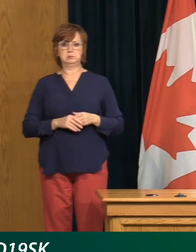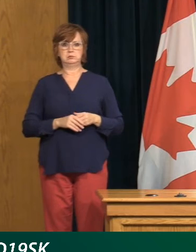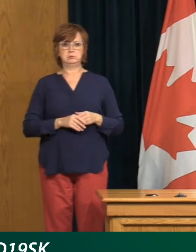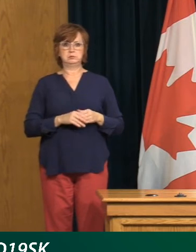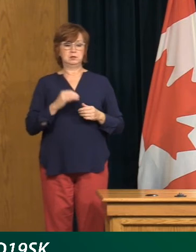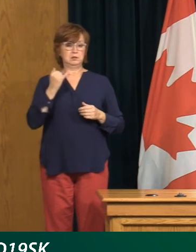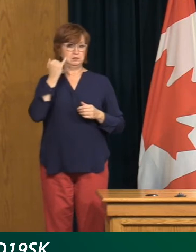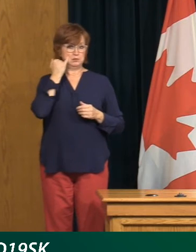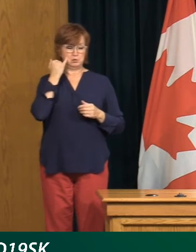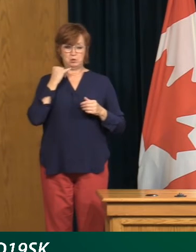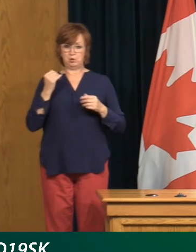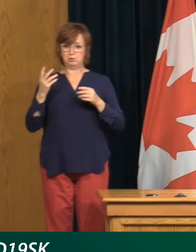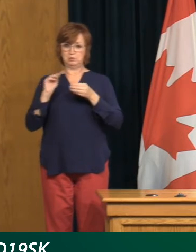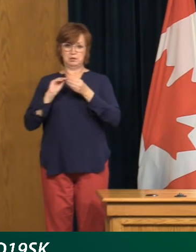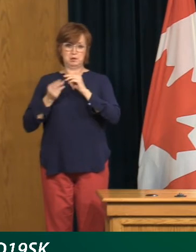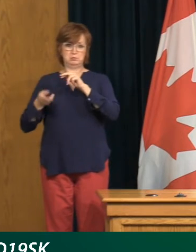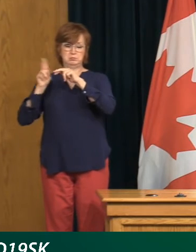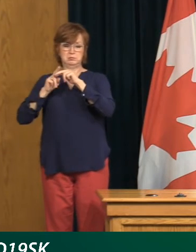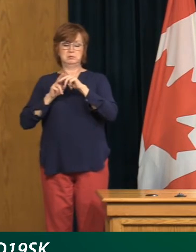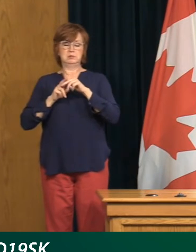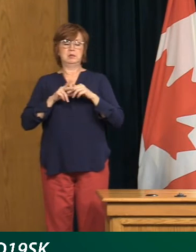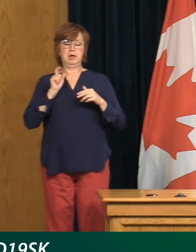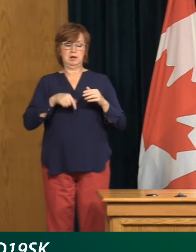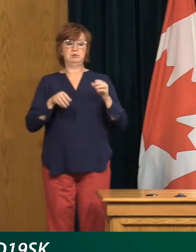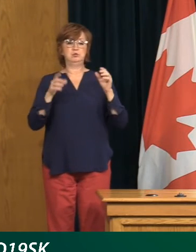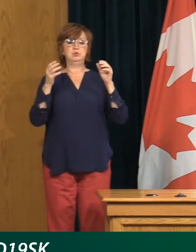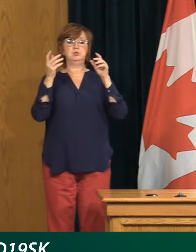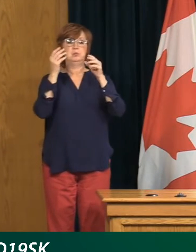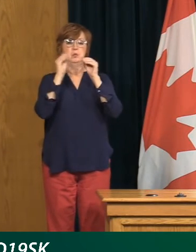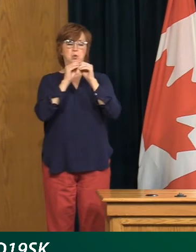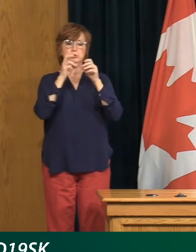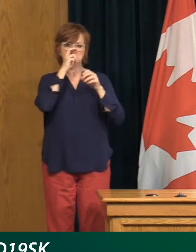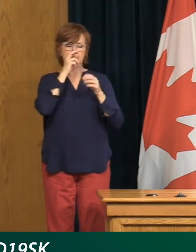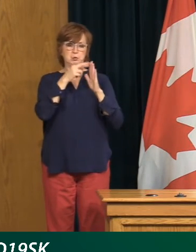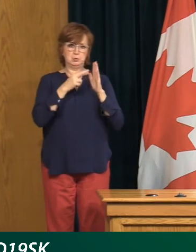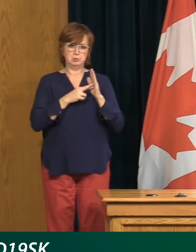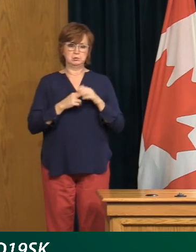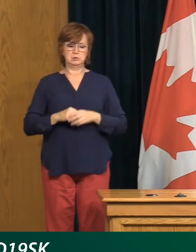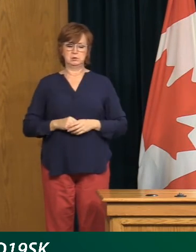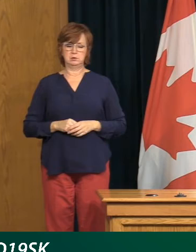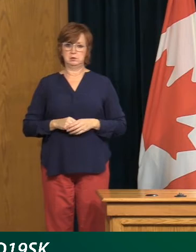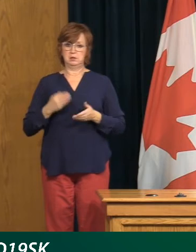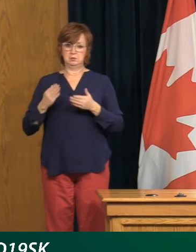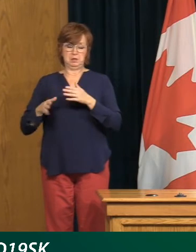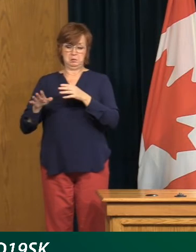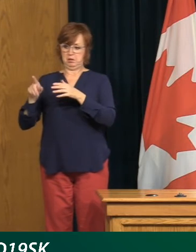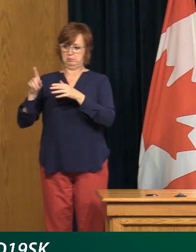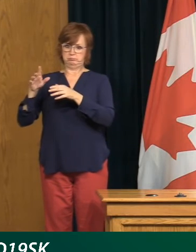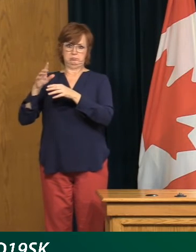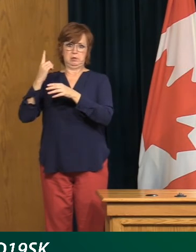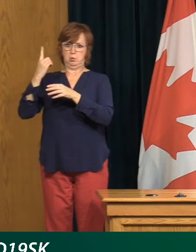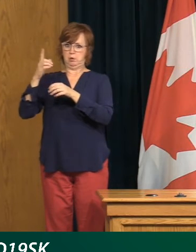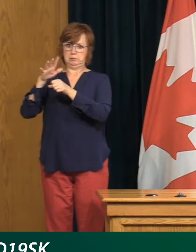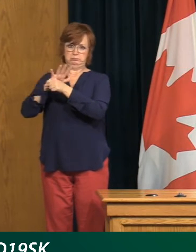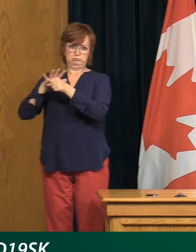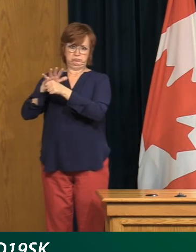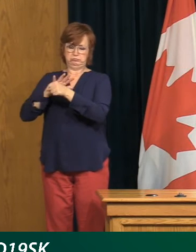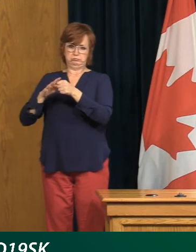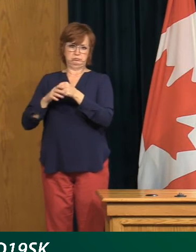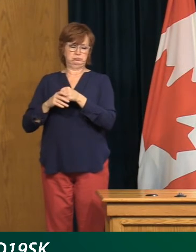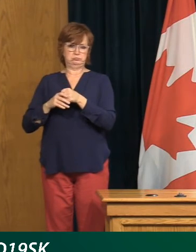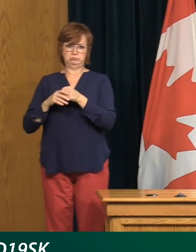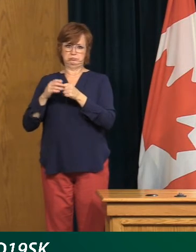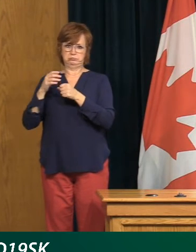further specific measures, which may be sector-specific, if that's a problematic area in certain sectors. But again, I think at this point